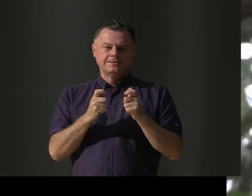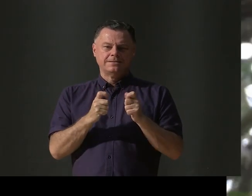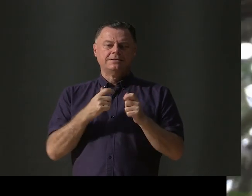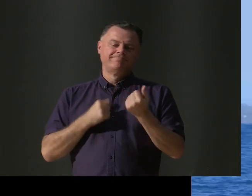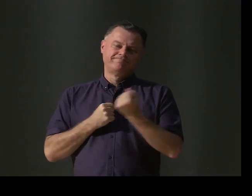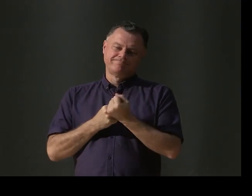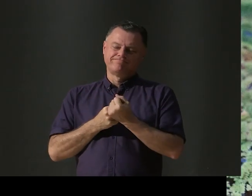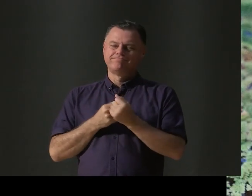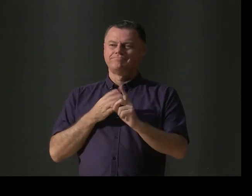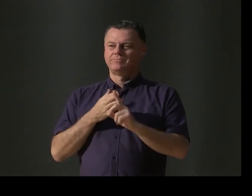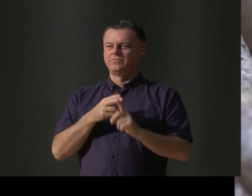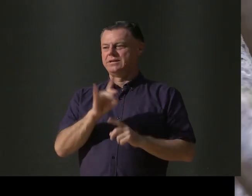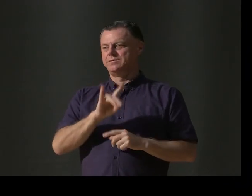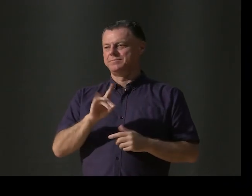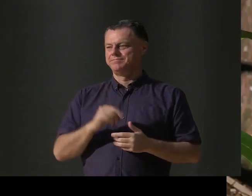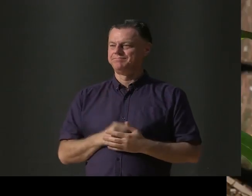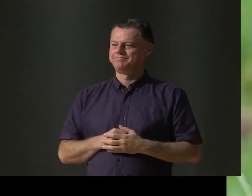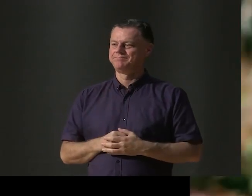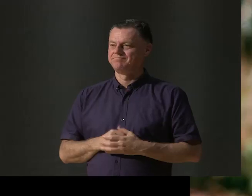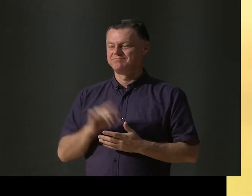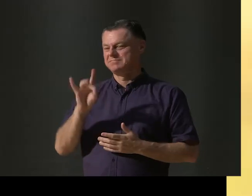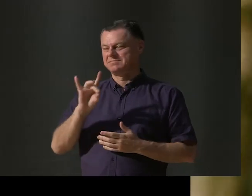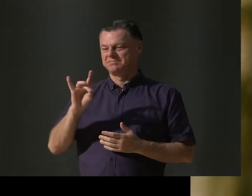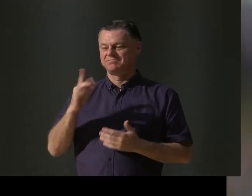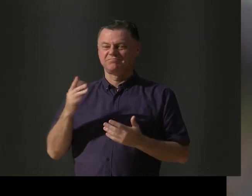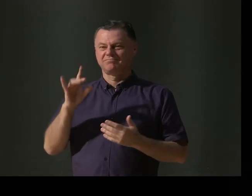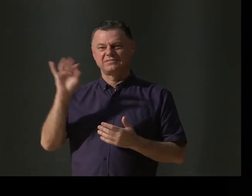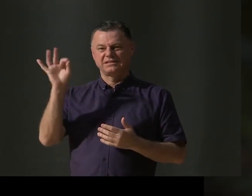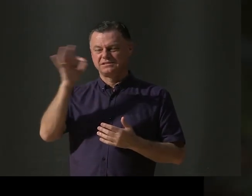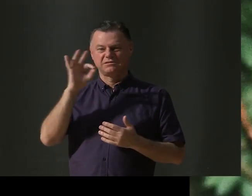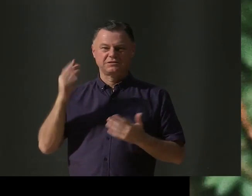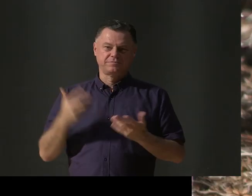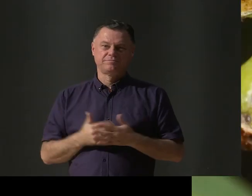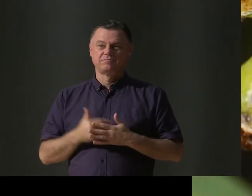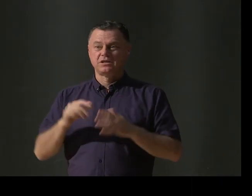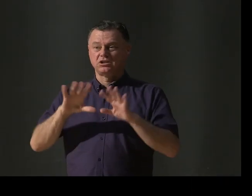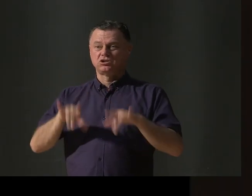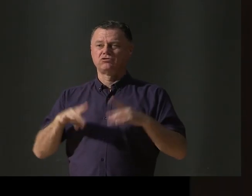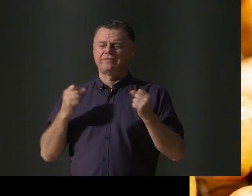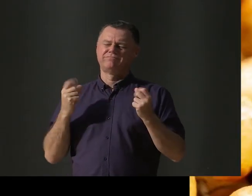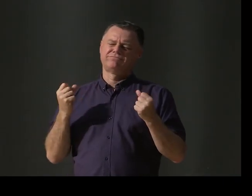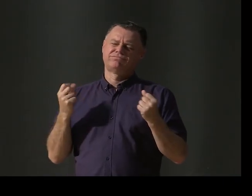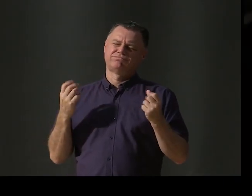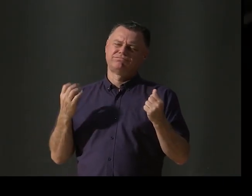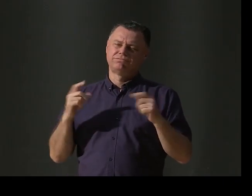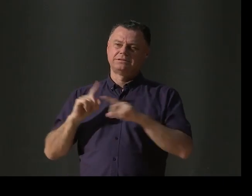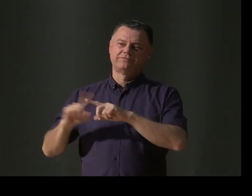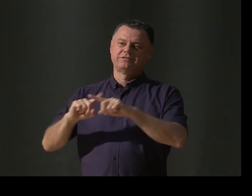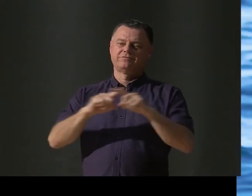We have thousands of captivating species. So today, I ask you,